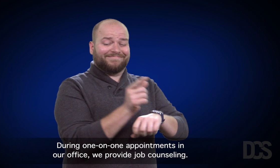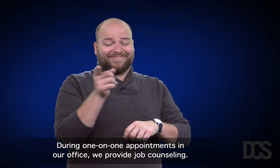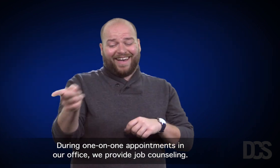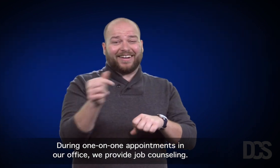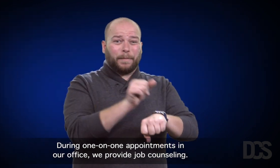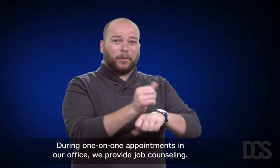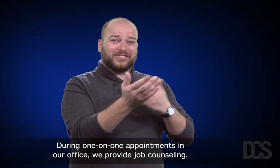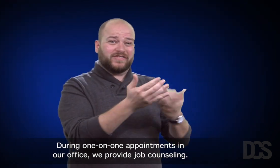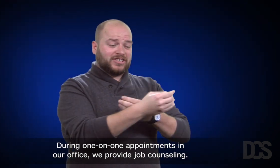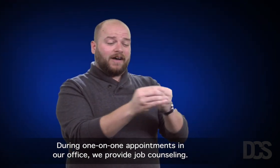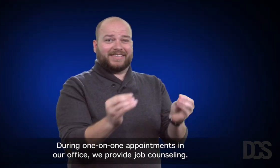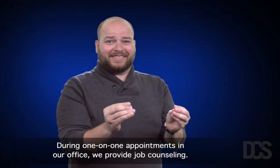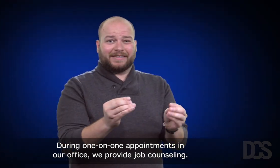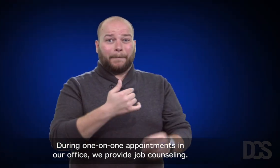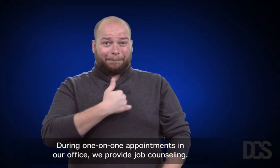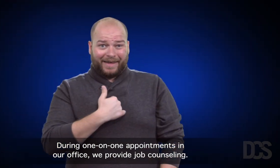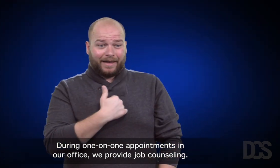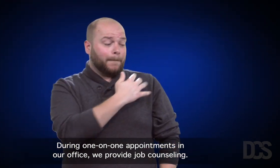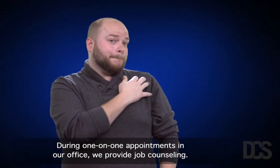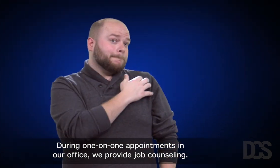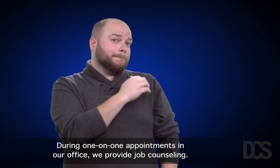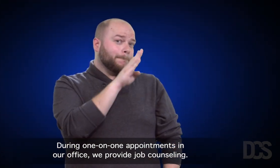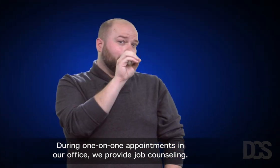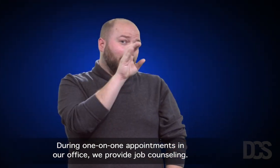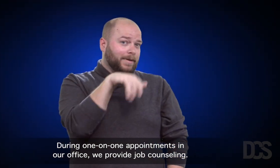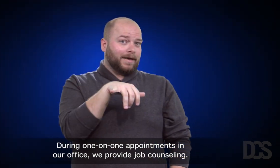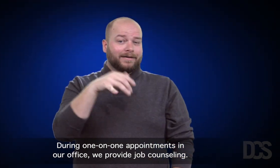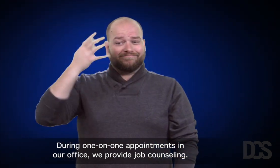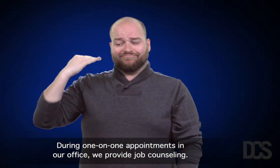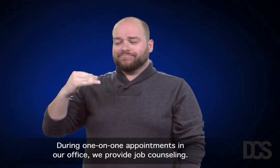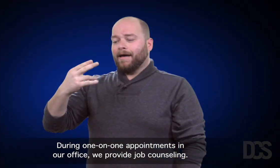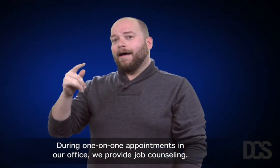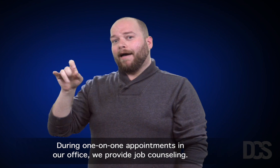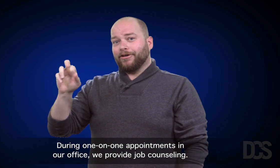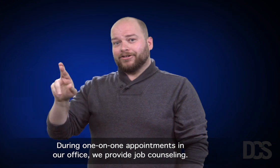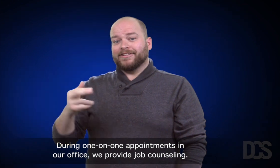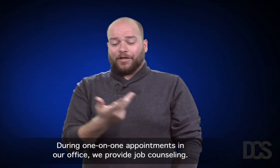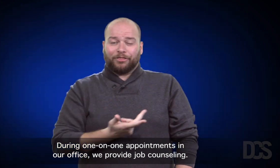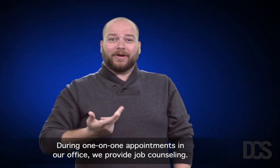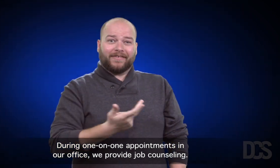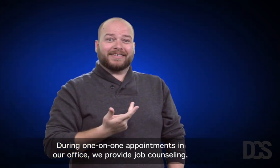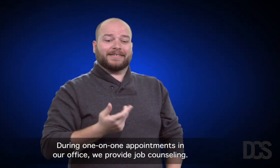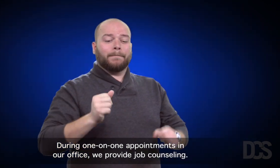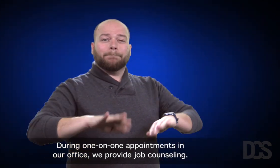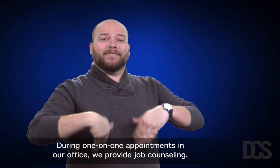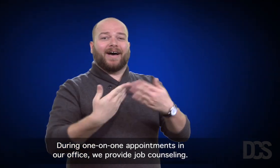our office, me, Bobby, and Heather, the three of us will provide job